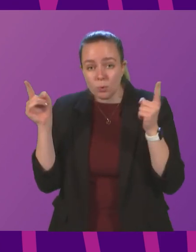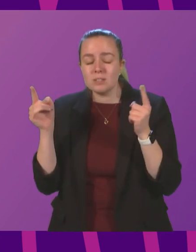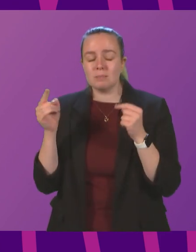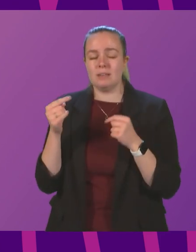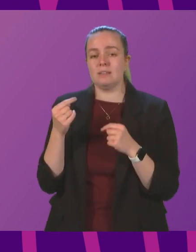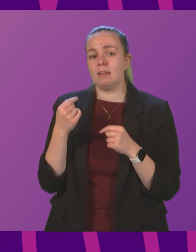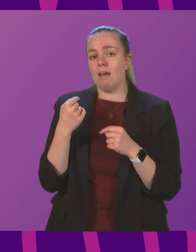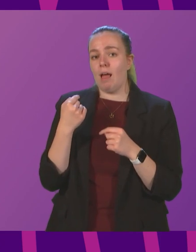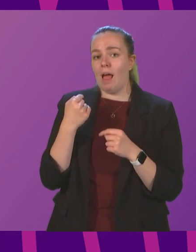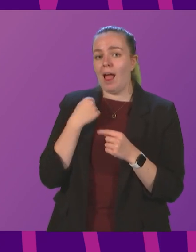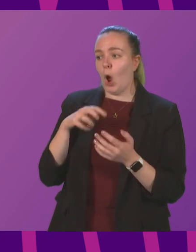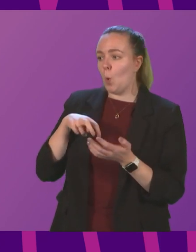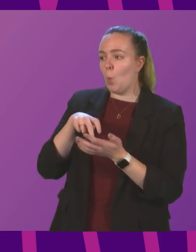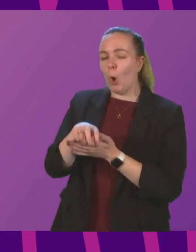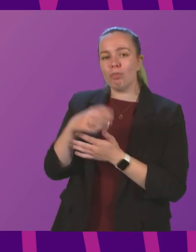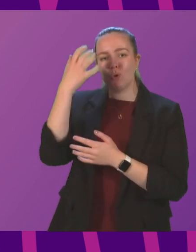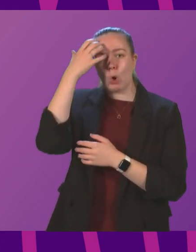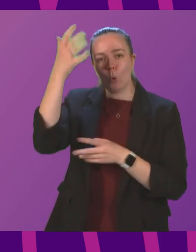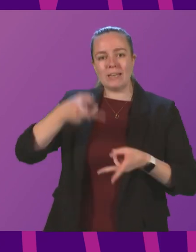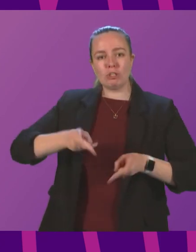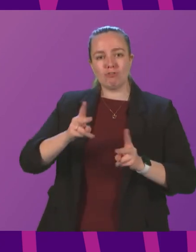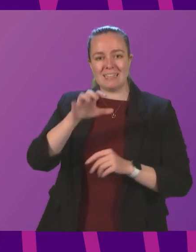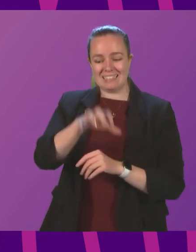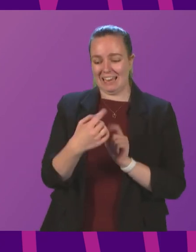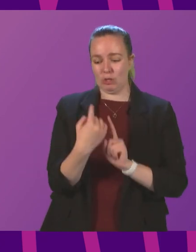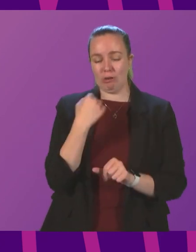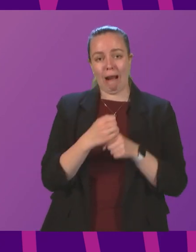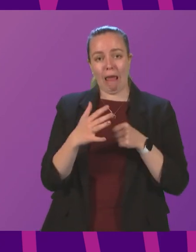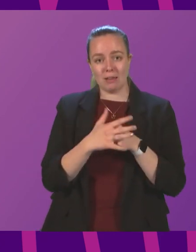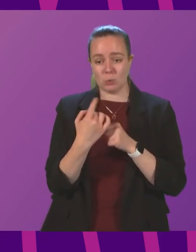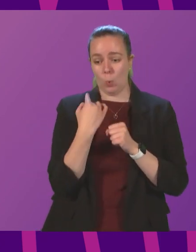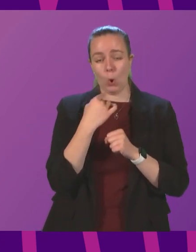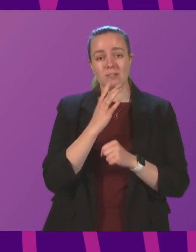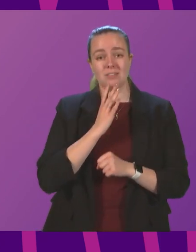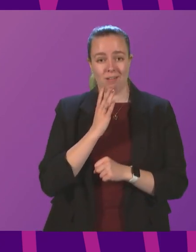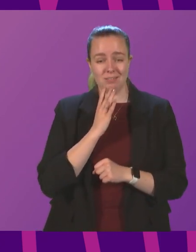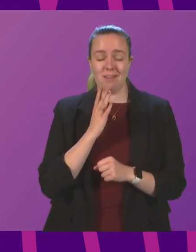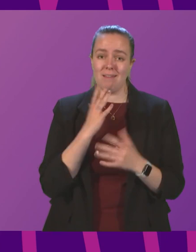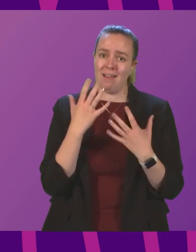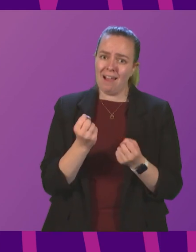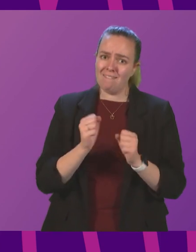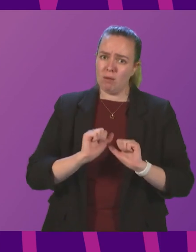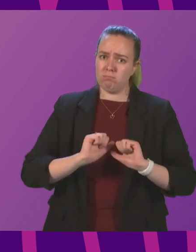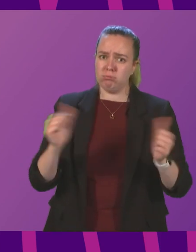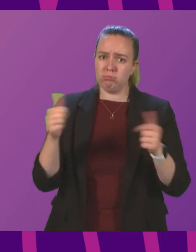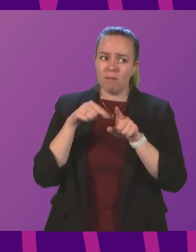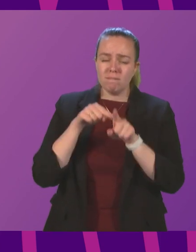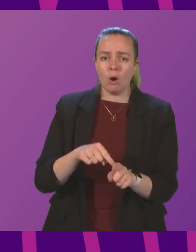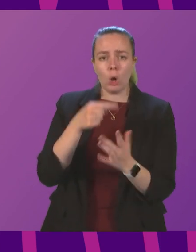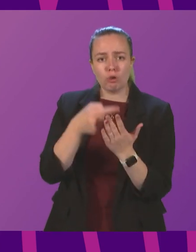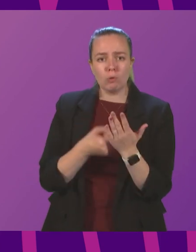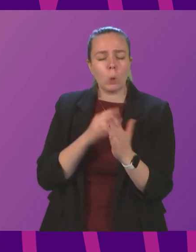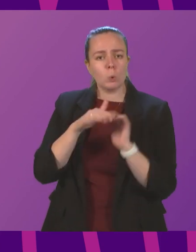walk through Queen Street Station in Glasgow on Sunday, and there was very high adherence to wearing face